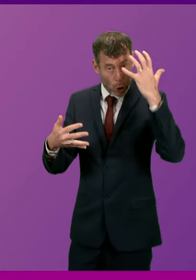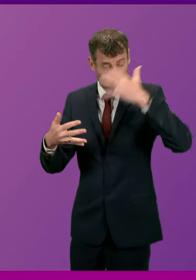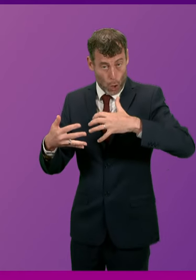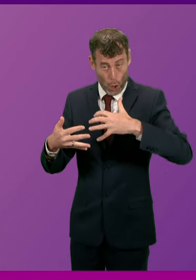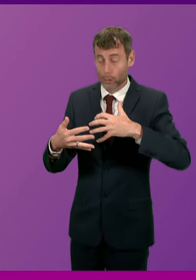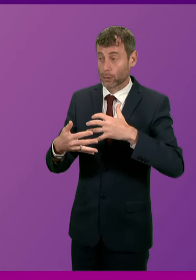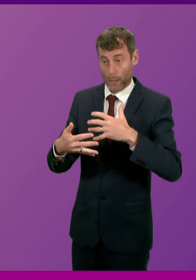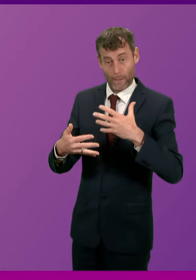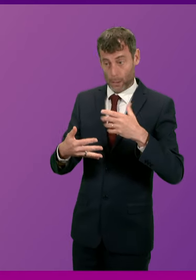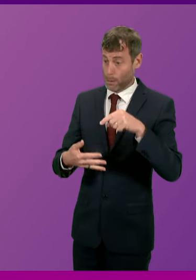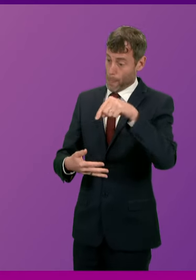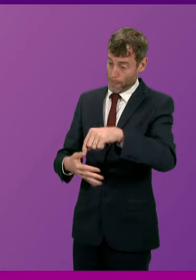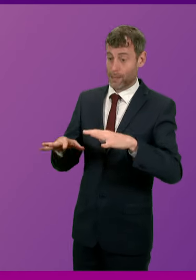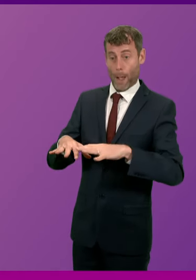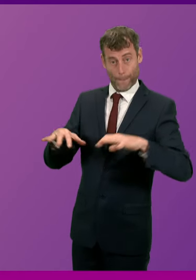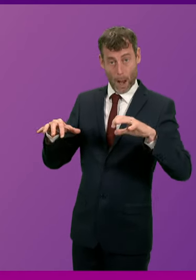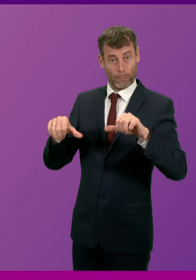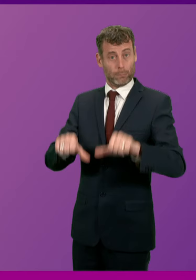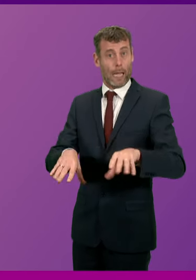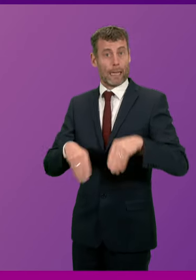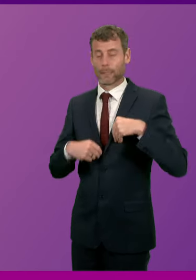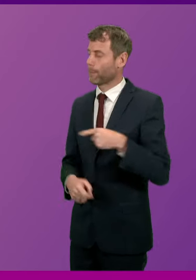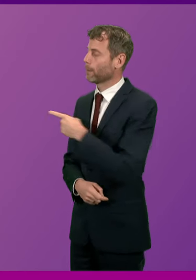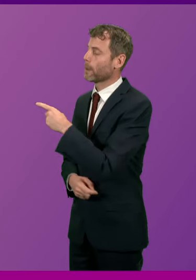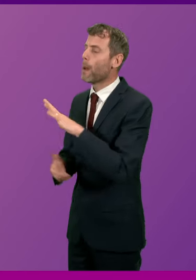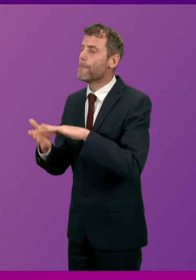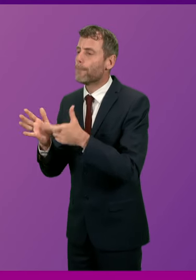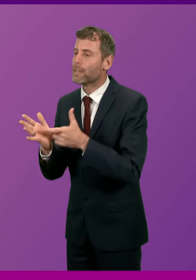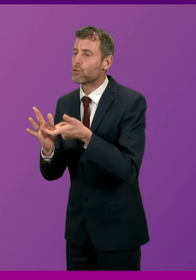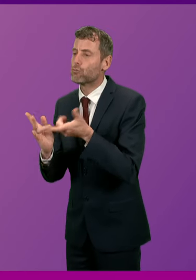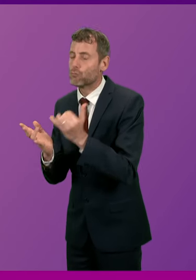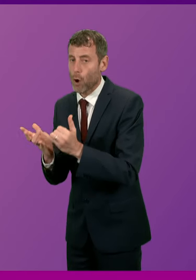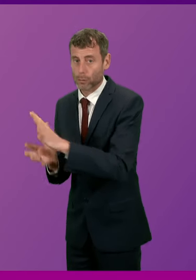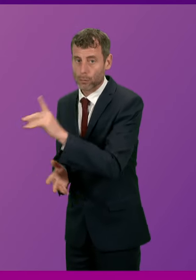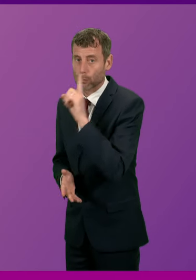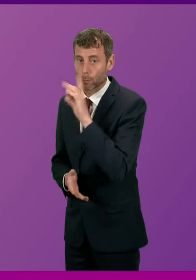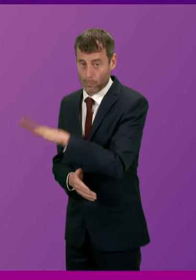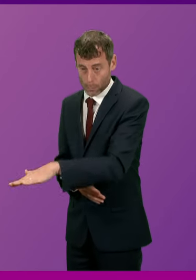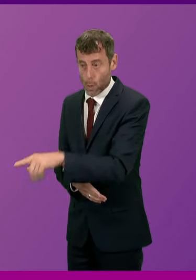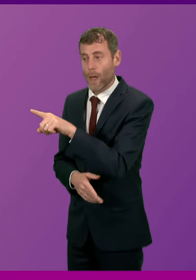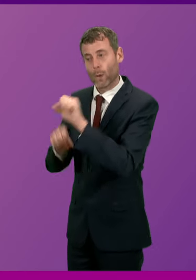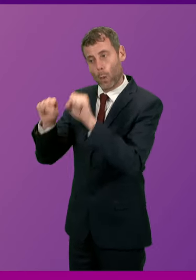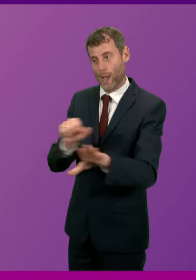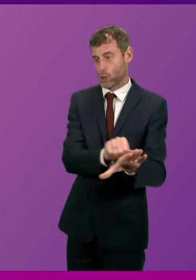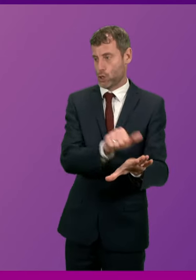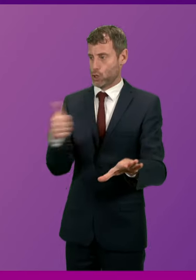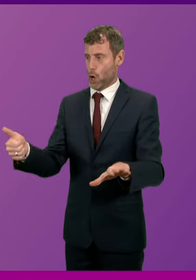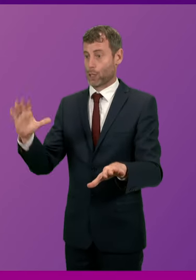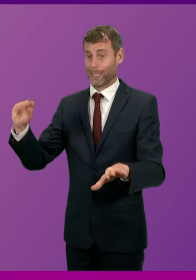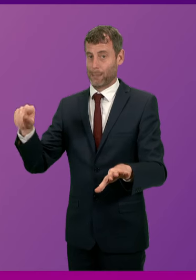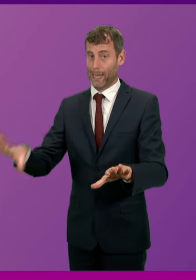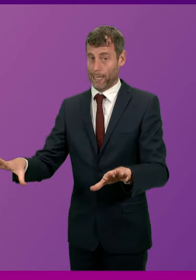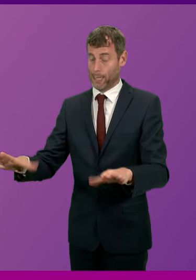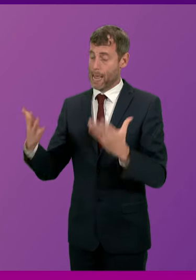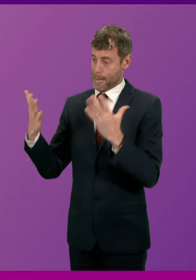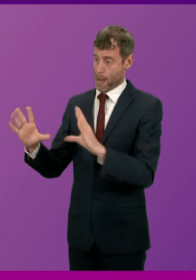First Minister, Mr Ross, Mr Ross, you are aware that unless you've been called to speak, we should not be hearing any other member other